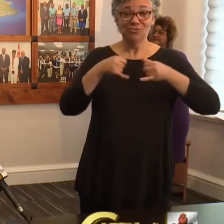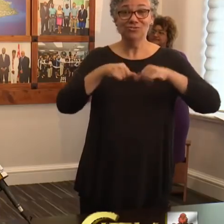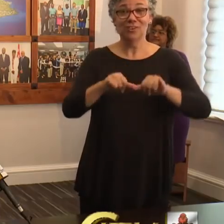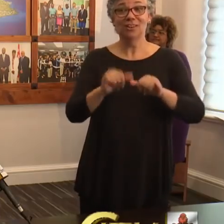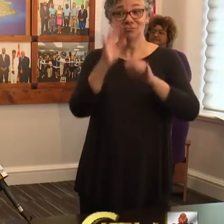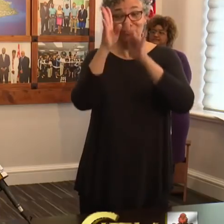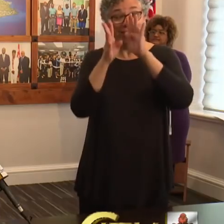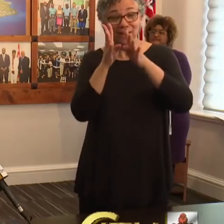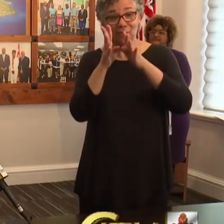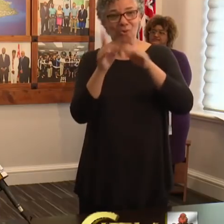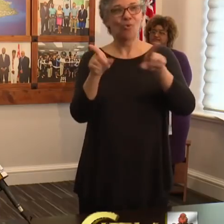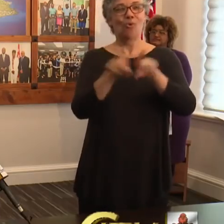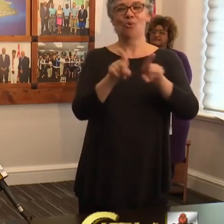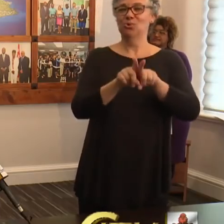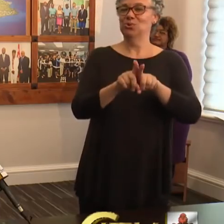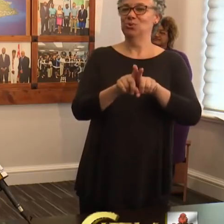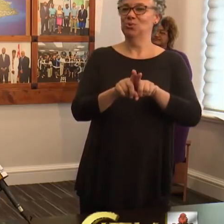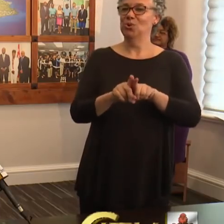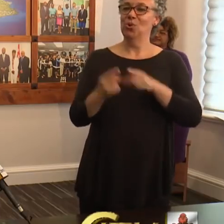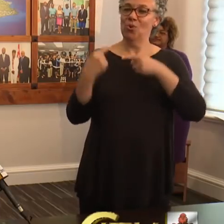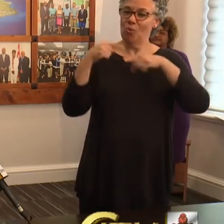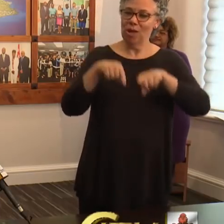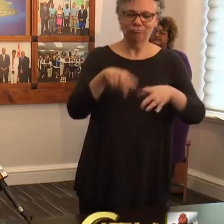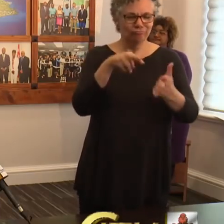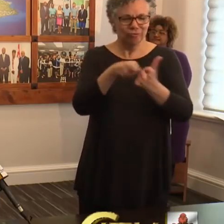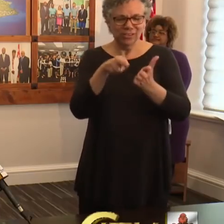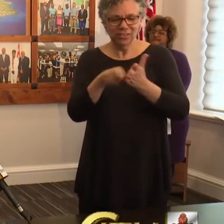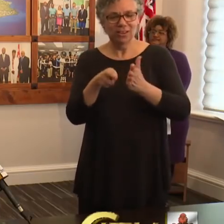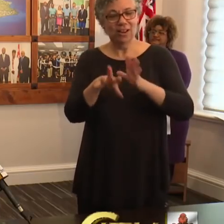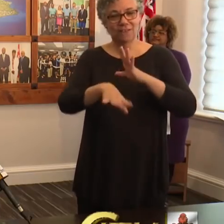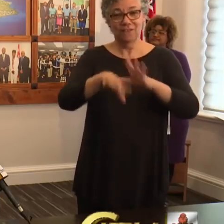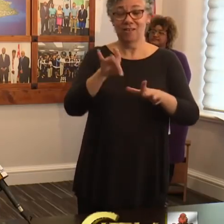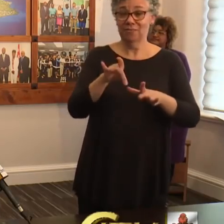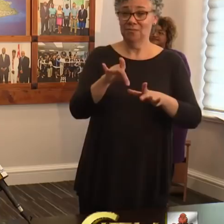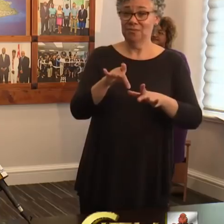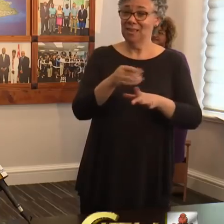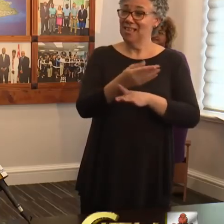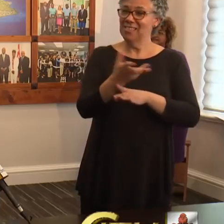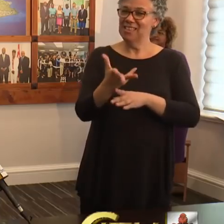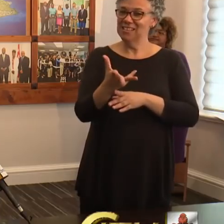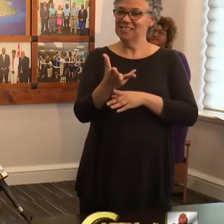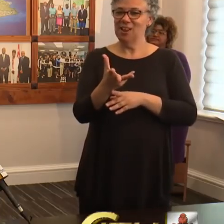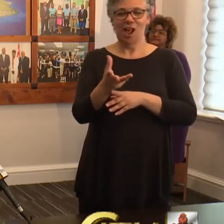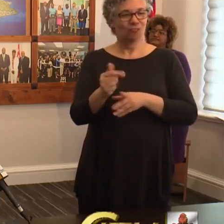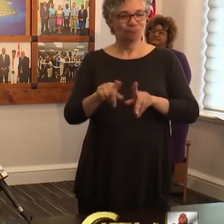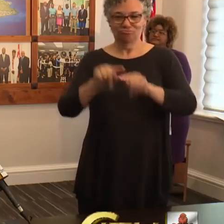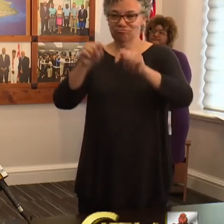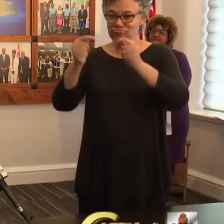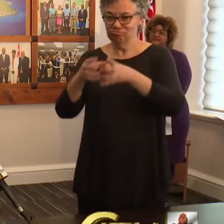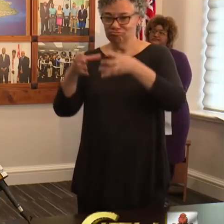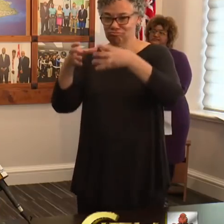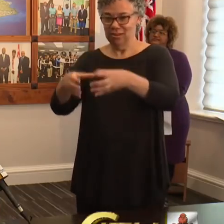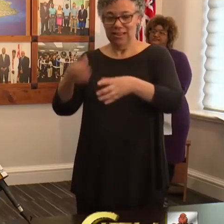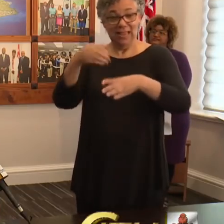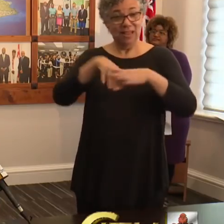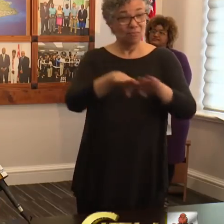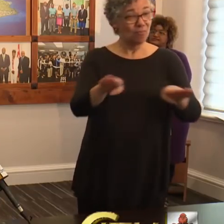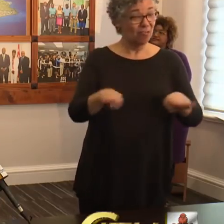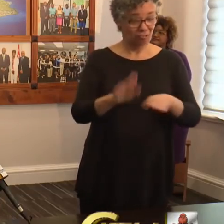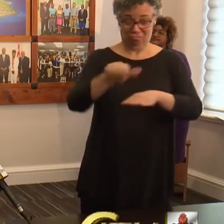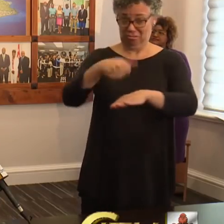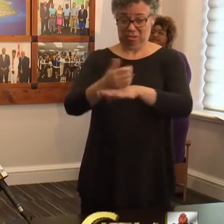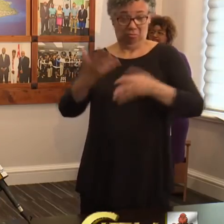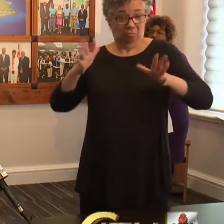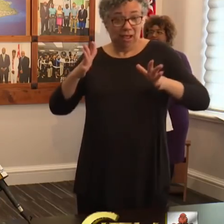making them? Also, while doing this research, the team discovered that there is a thriving cottage industry in Bermuda already